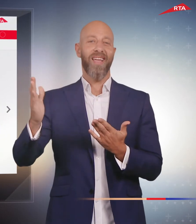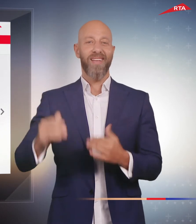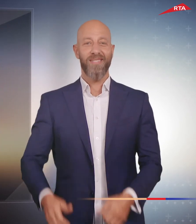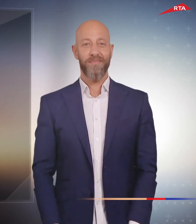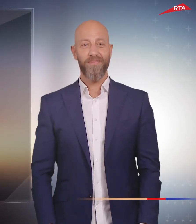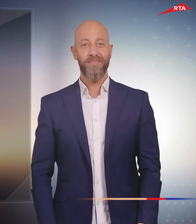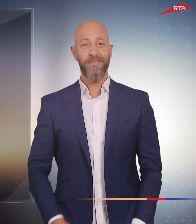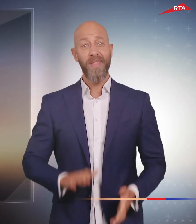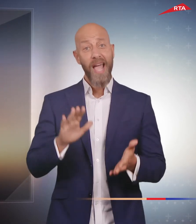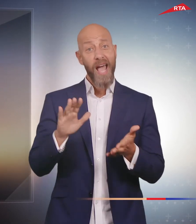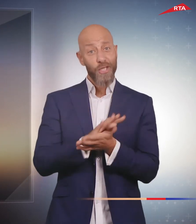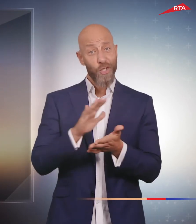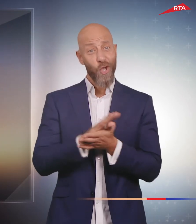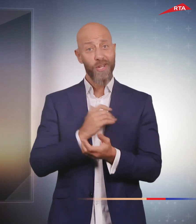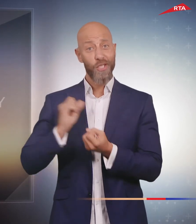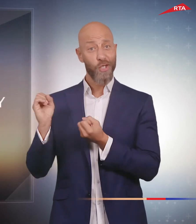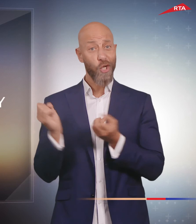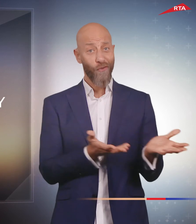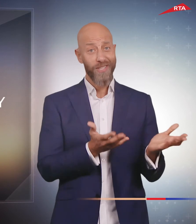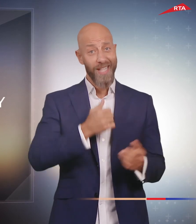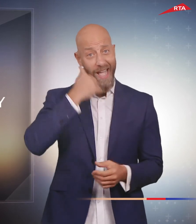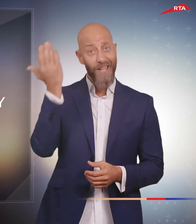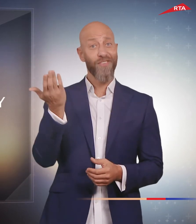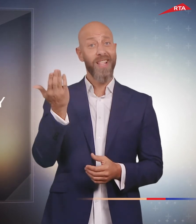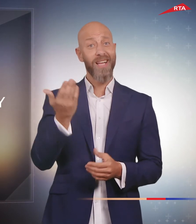Enjoy easier service every day with RTA.